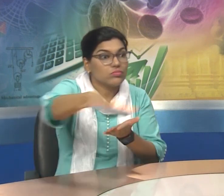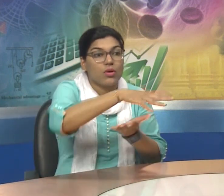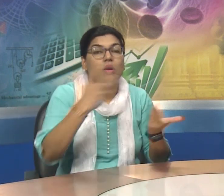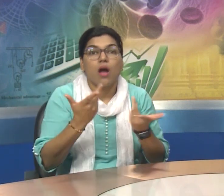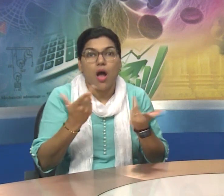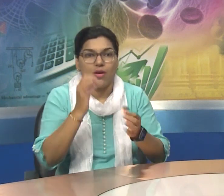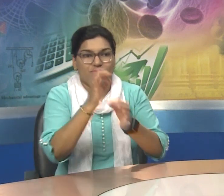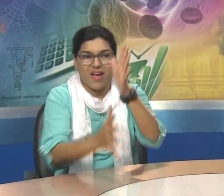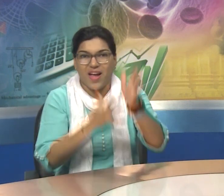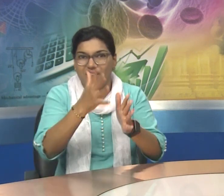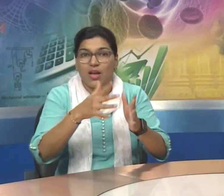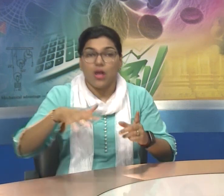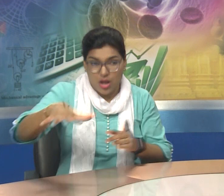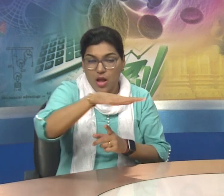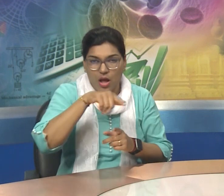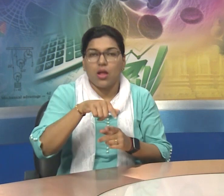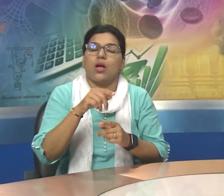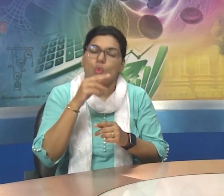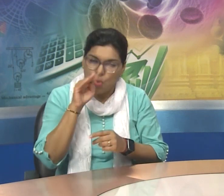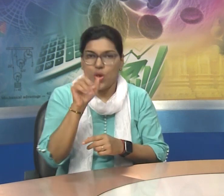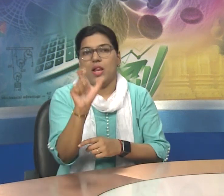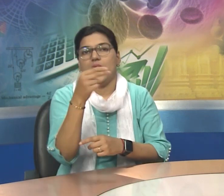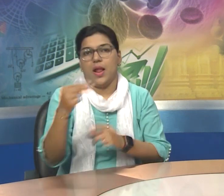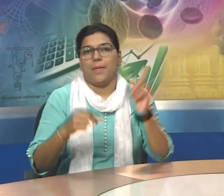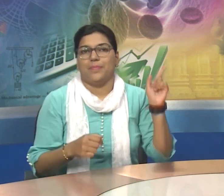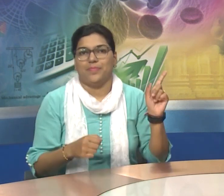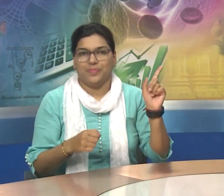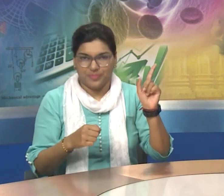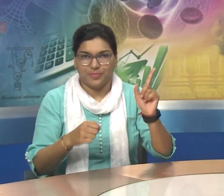Religion. Culture. Such as. In. Hinduism. We.